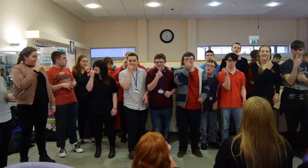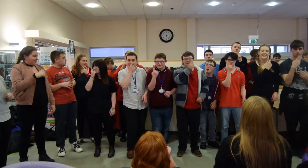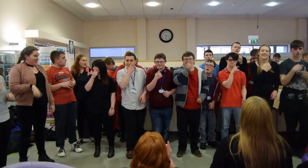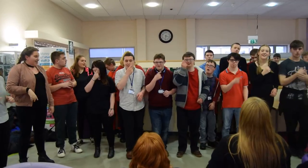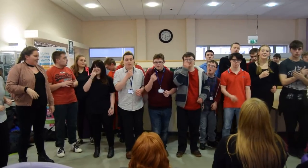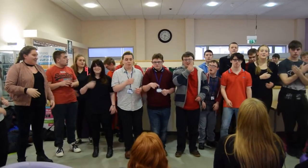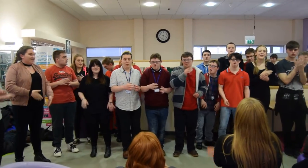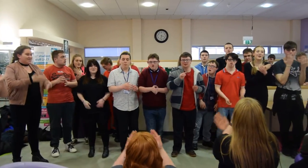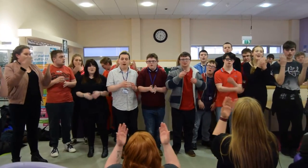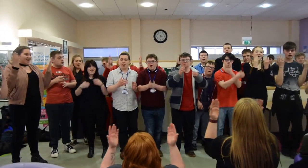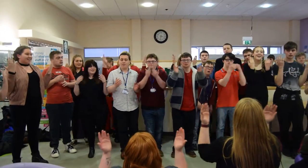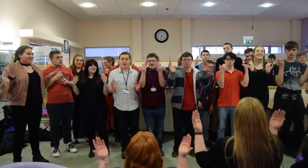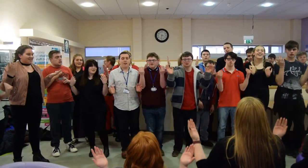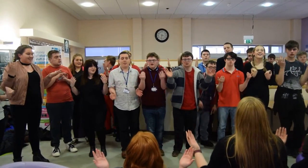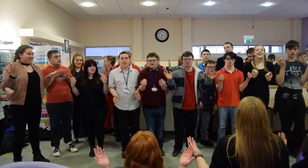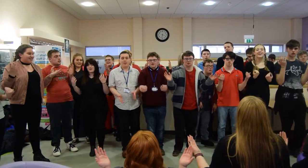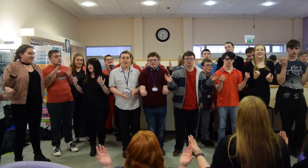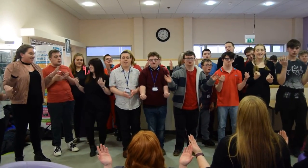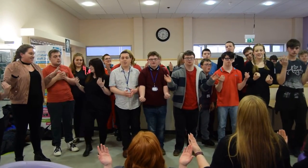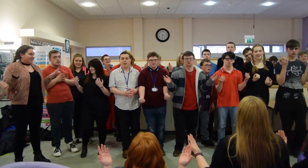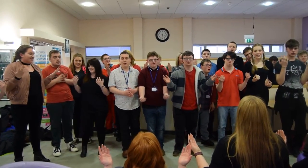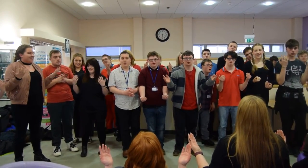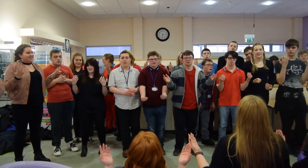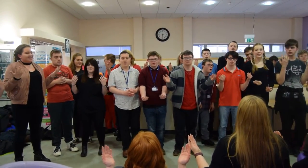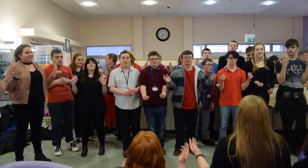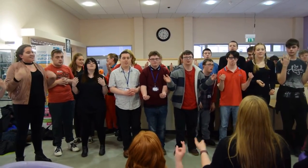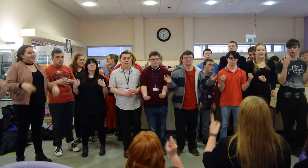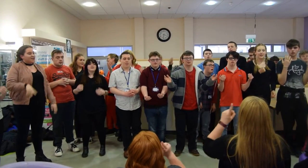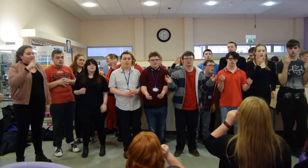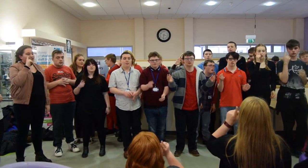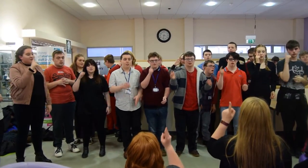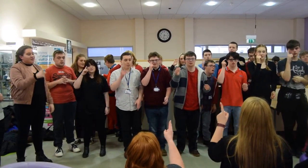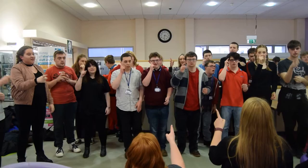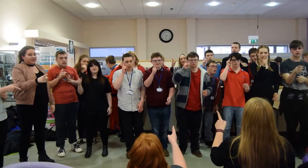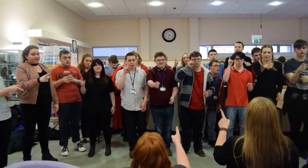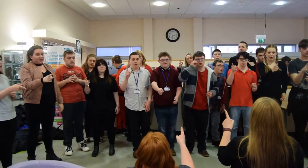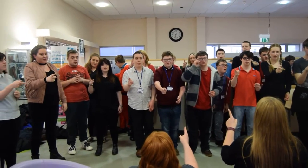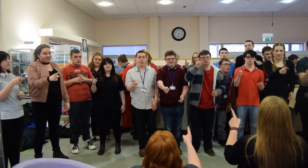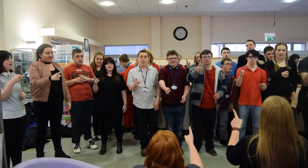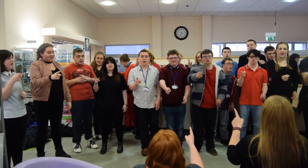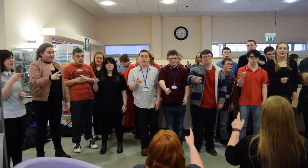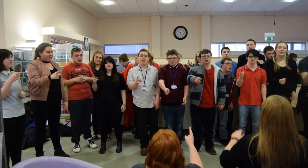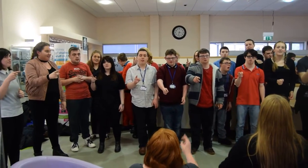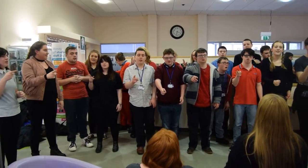To like the present, to see your senses,